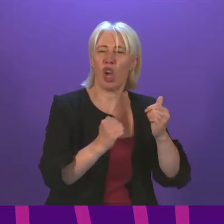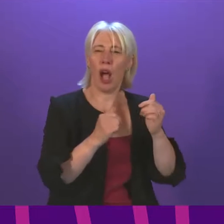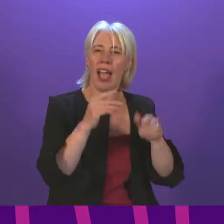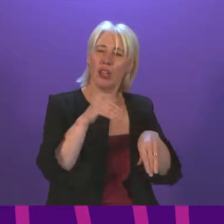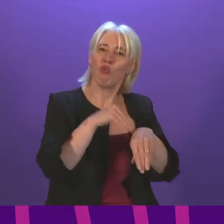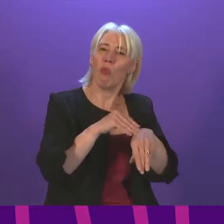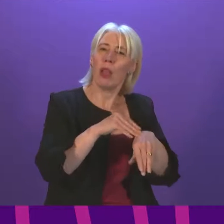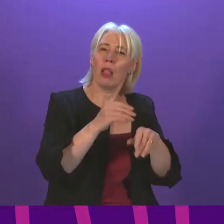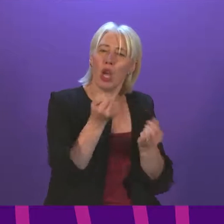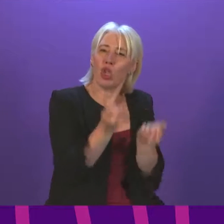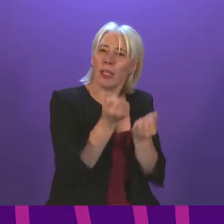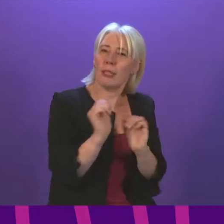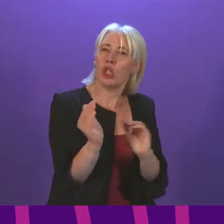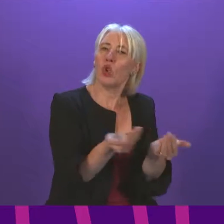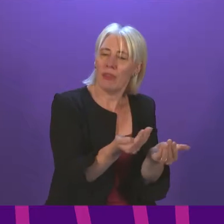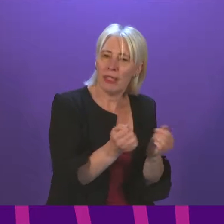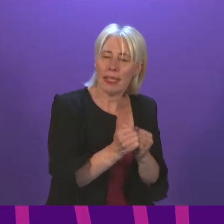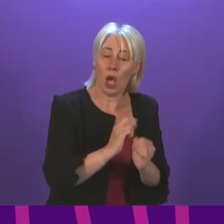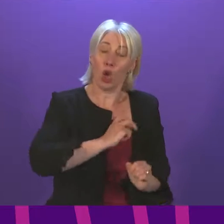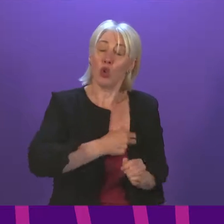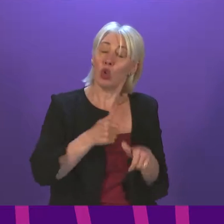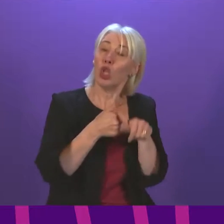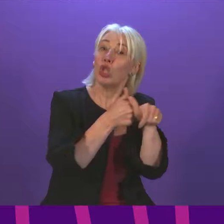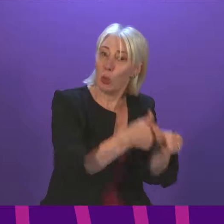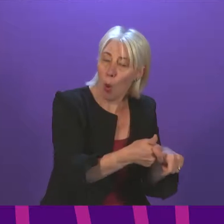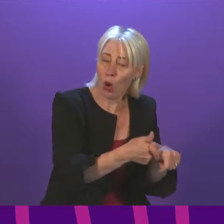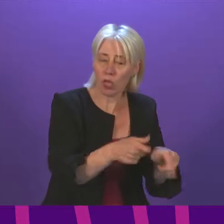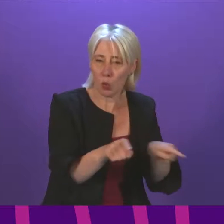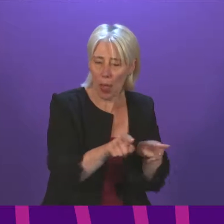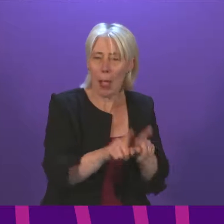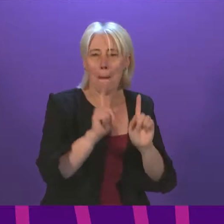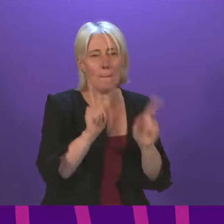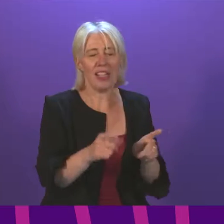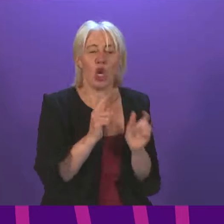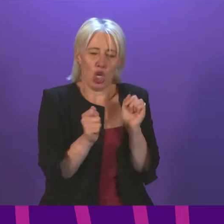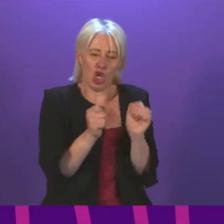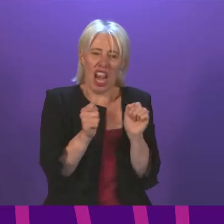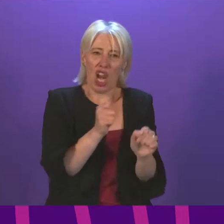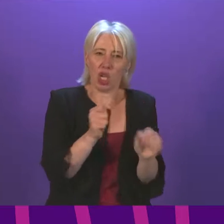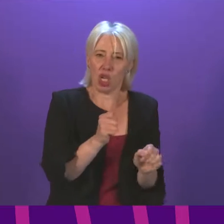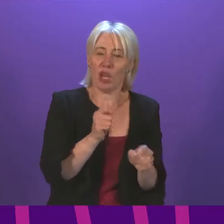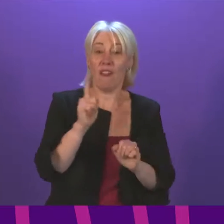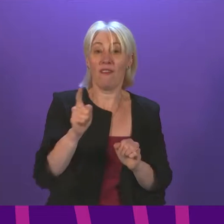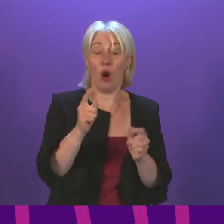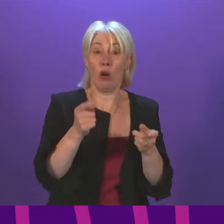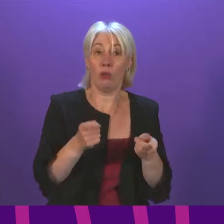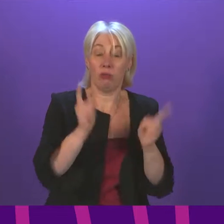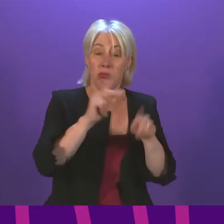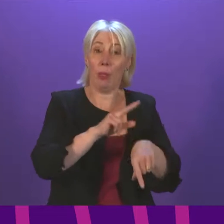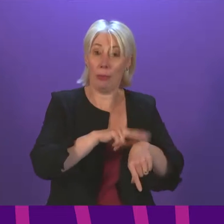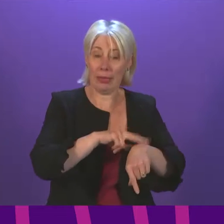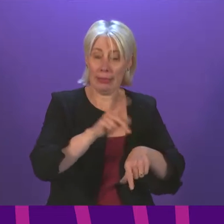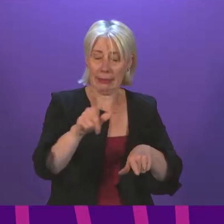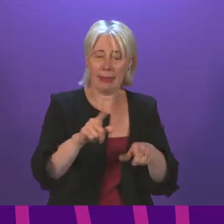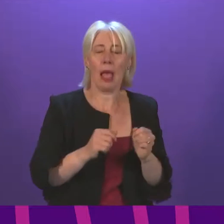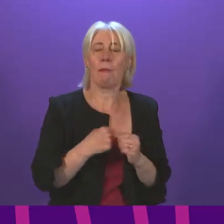Services Division, which has the support of trade unions representing police staff. While this change is an operational decision for the Chief Constable, I met with